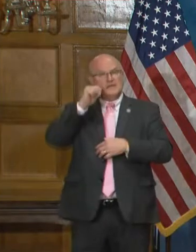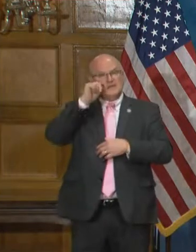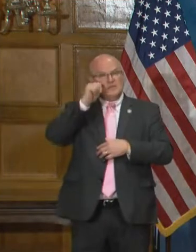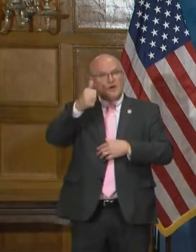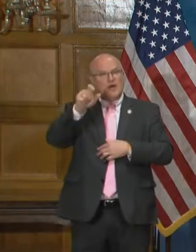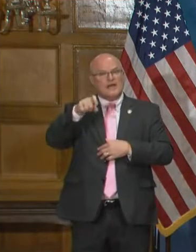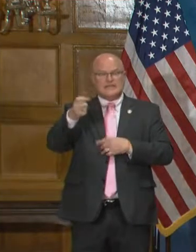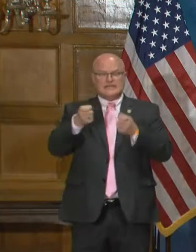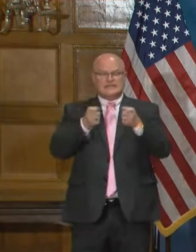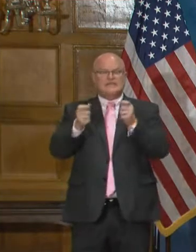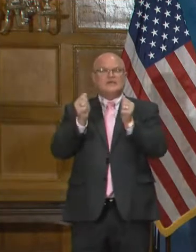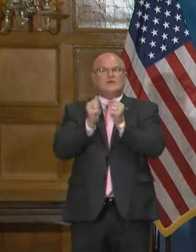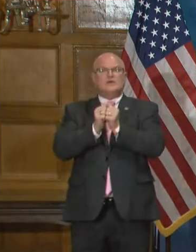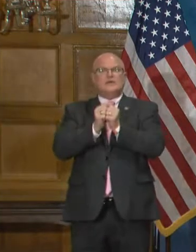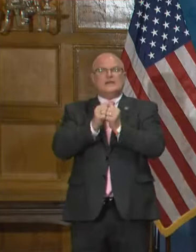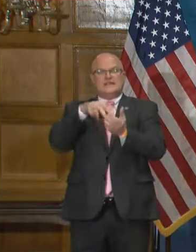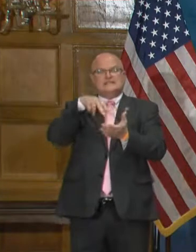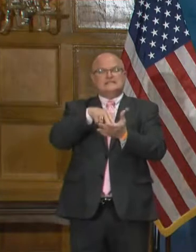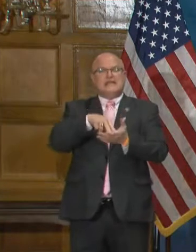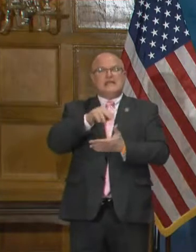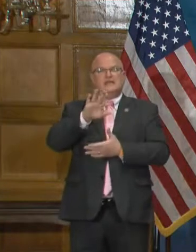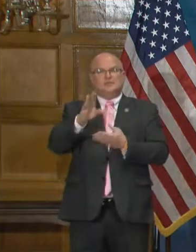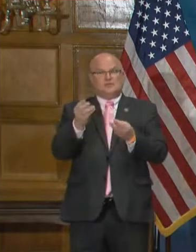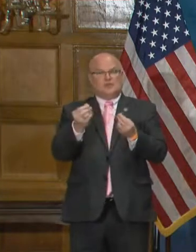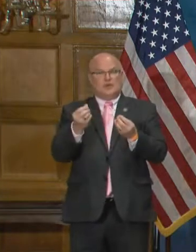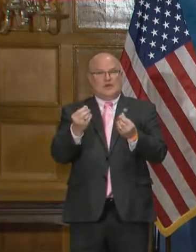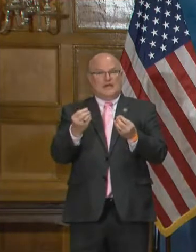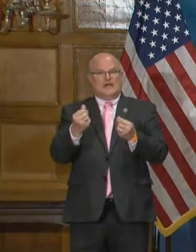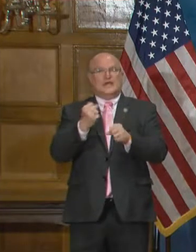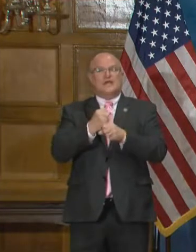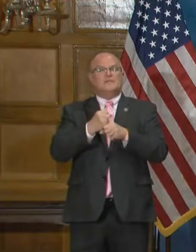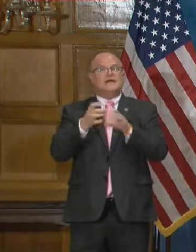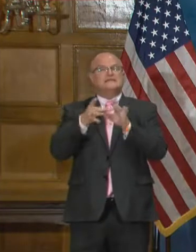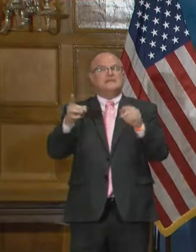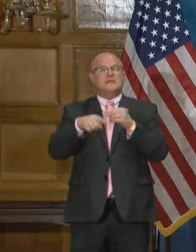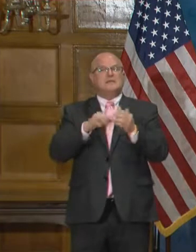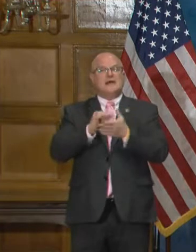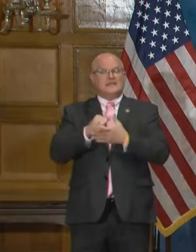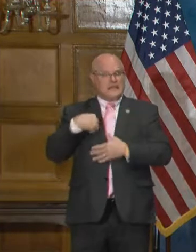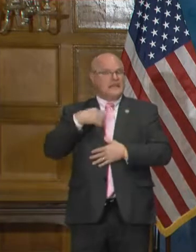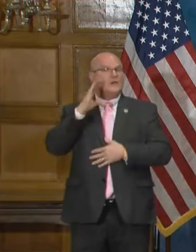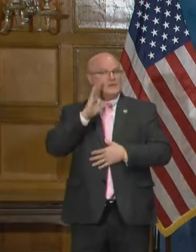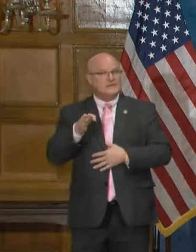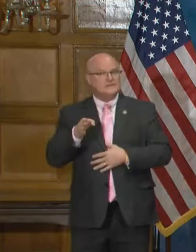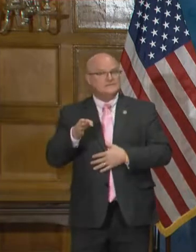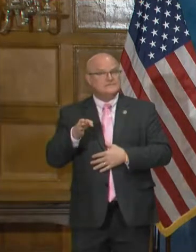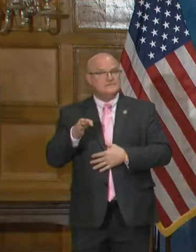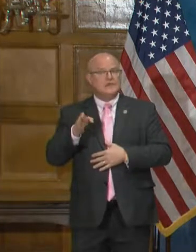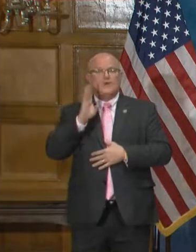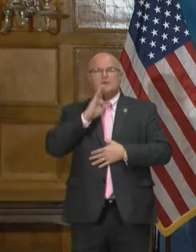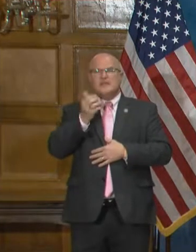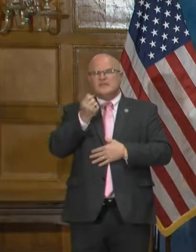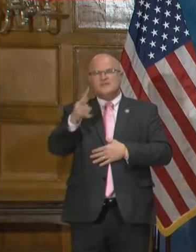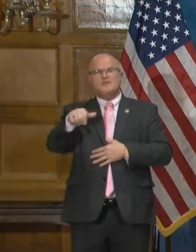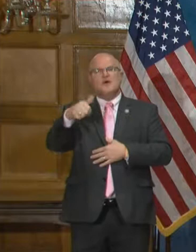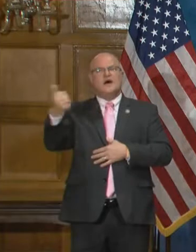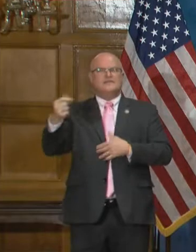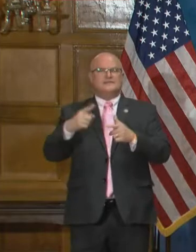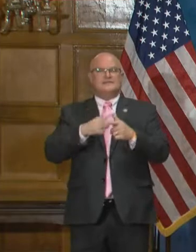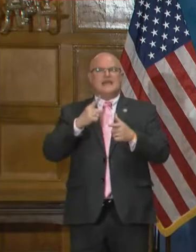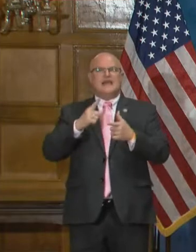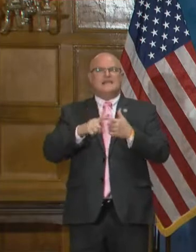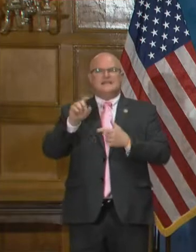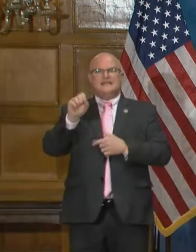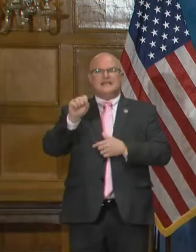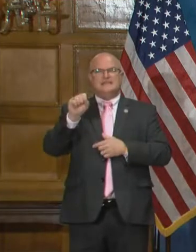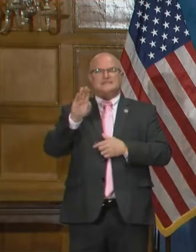tomorrow I need to deal with, uh, stand your ground, uh, and make a statement on that. And I will, uh, there'll be a couple others. And then, uh,